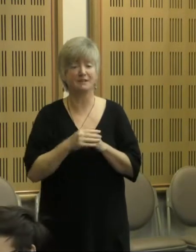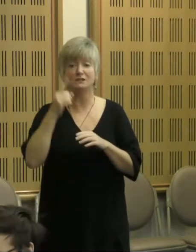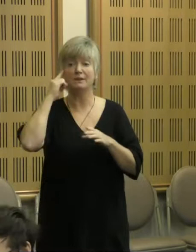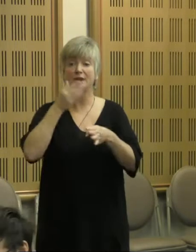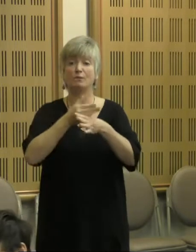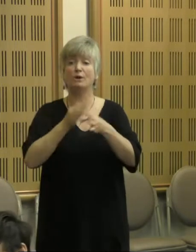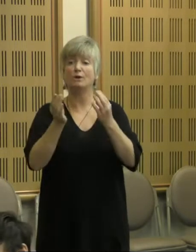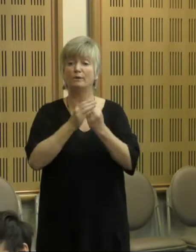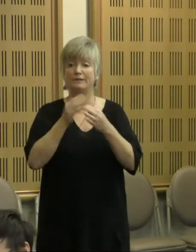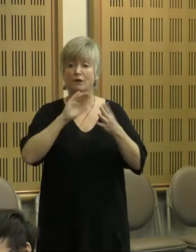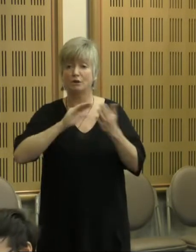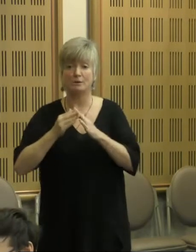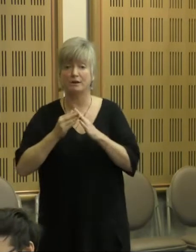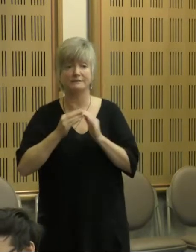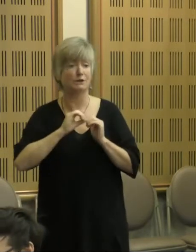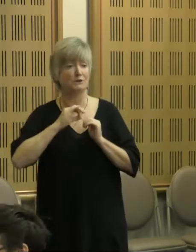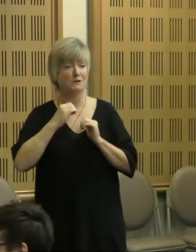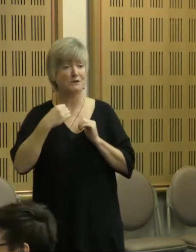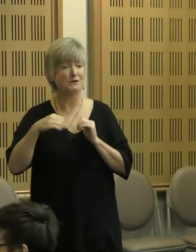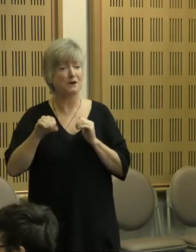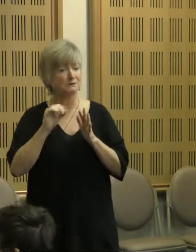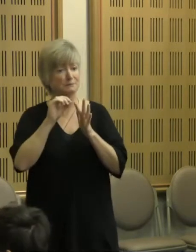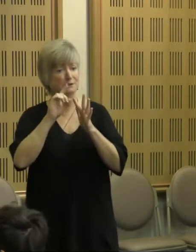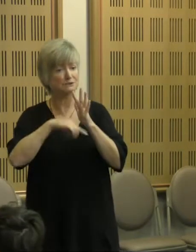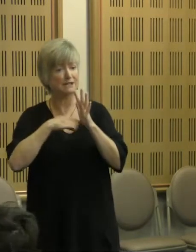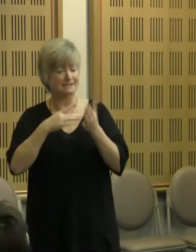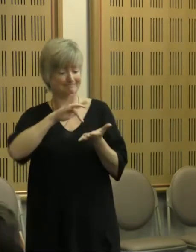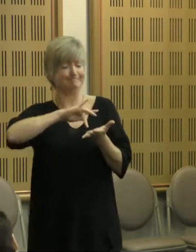Aboriginal community is not a project. It's part of our core business.